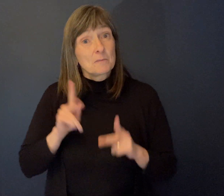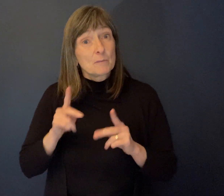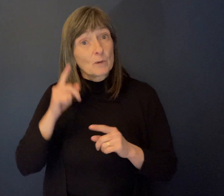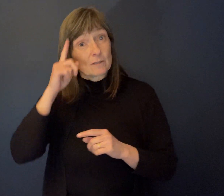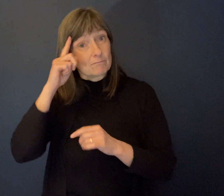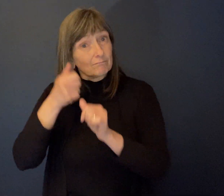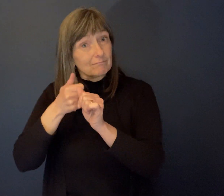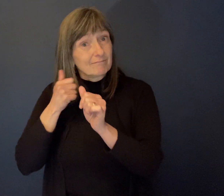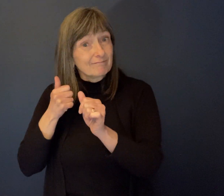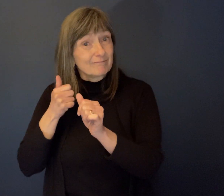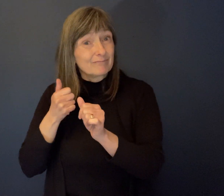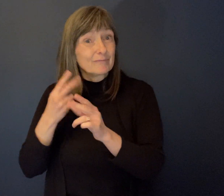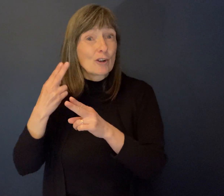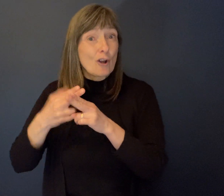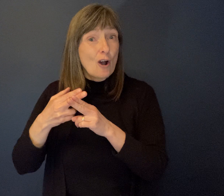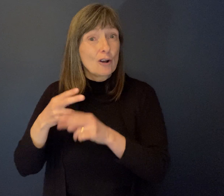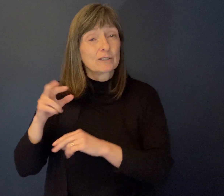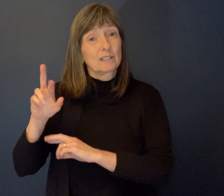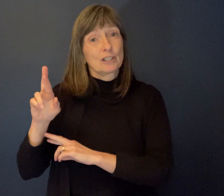often called retarded or feeble-minded. Um,